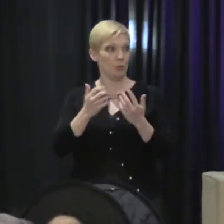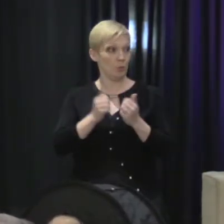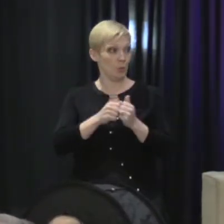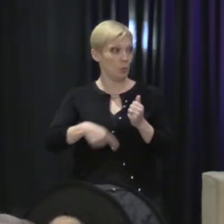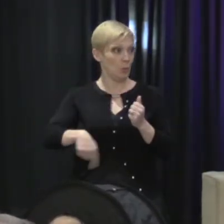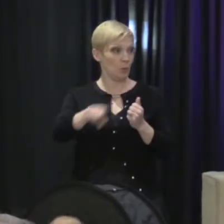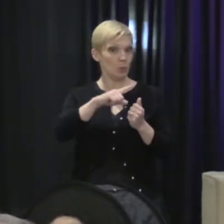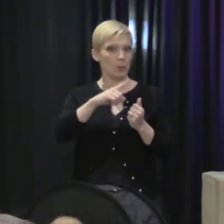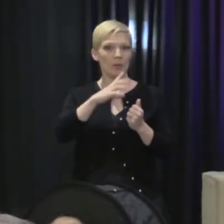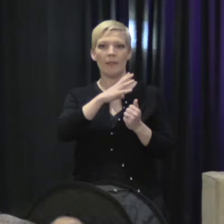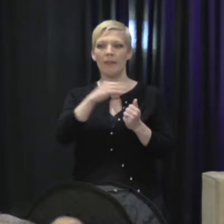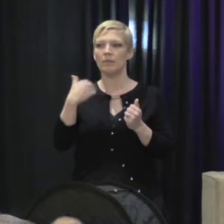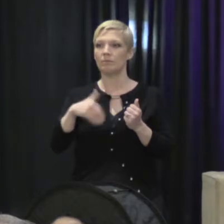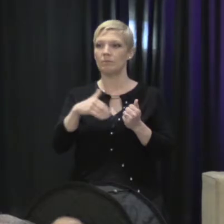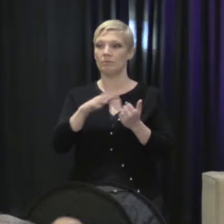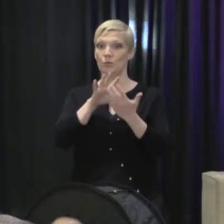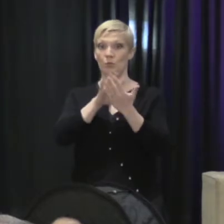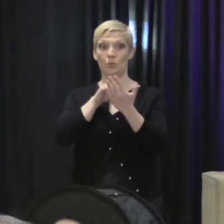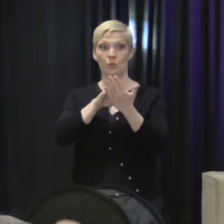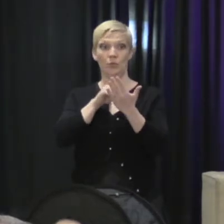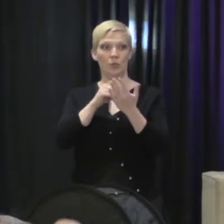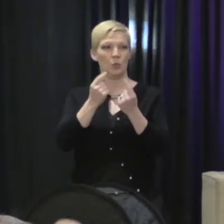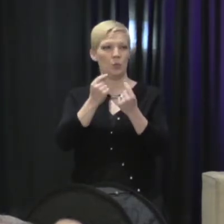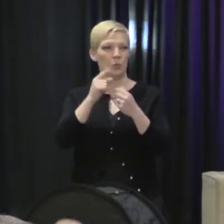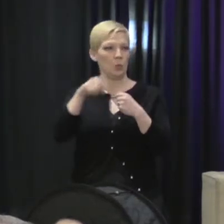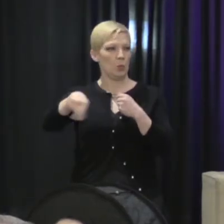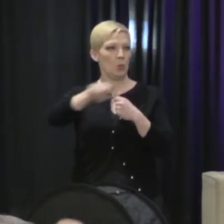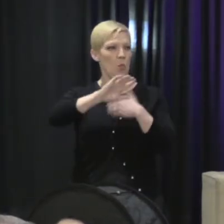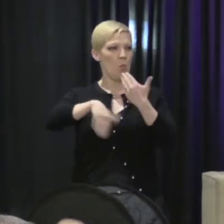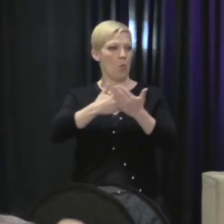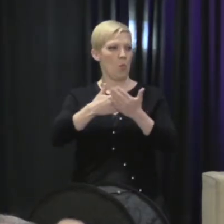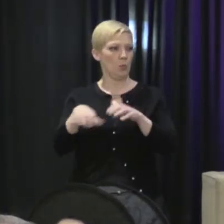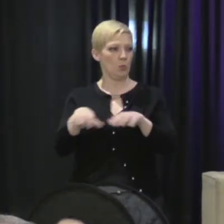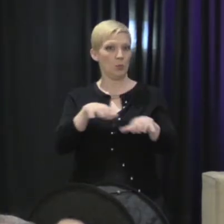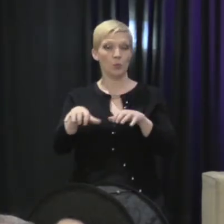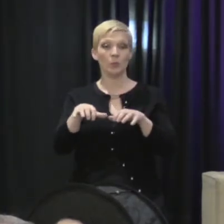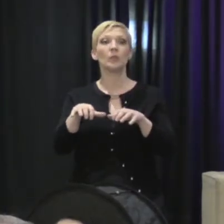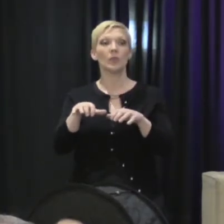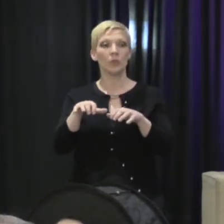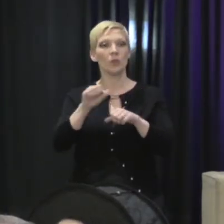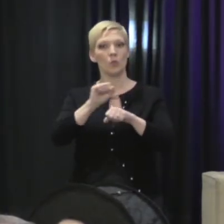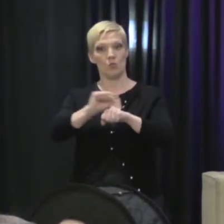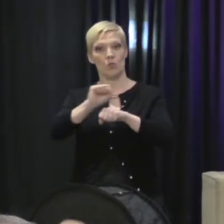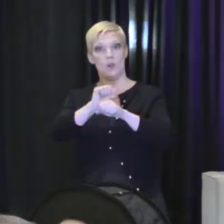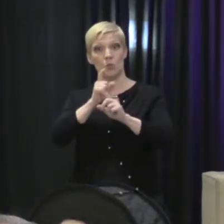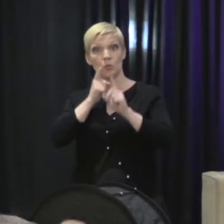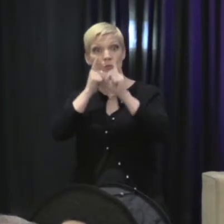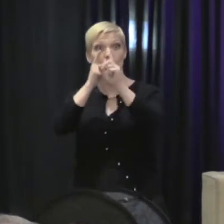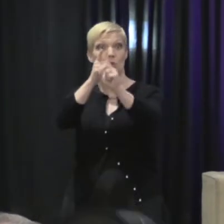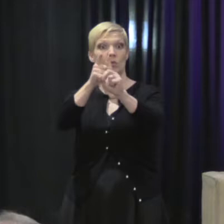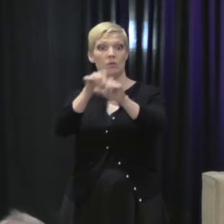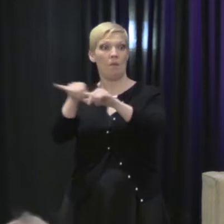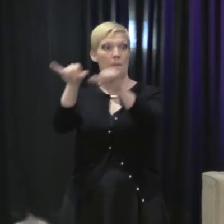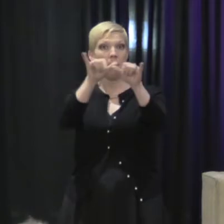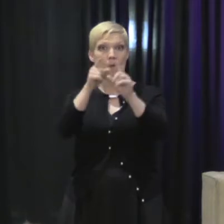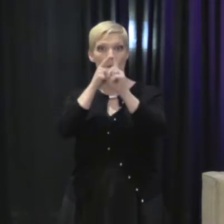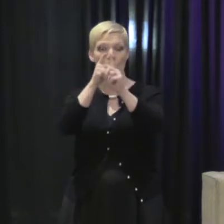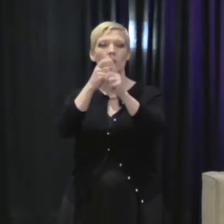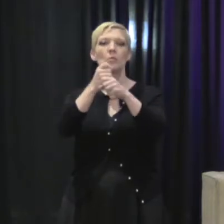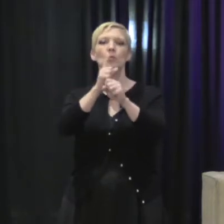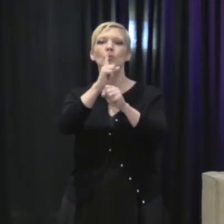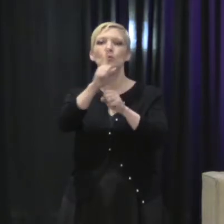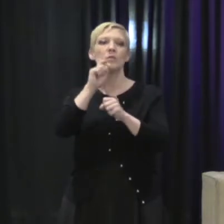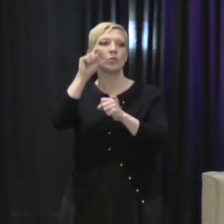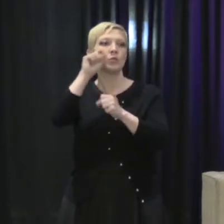learning about all that you do. All of us working towards this common goal of ensuring that sexual freedom is fully